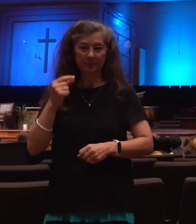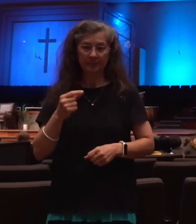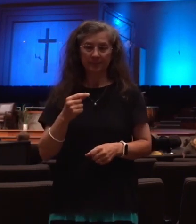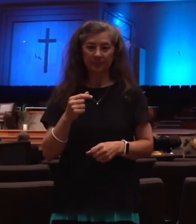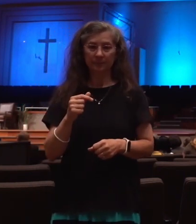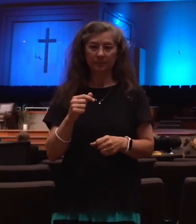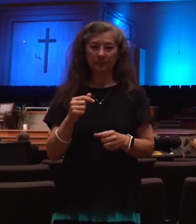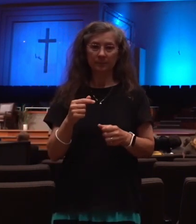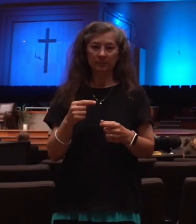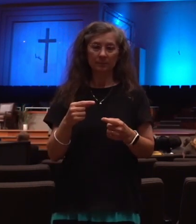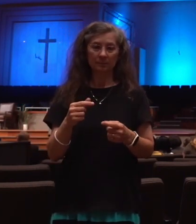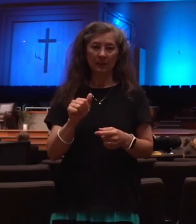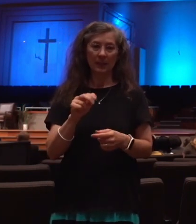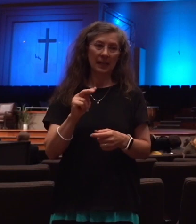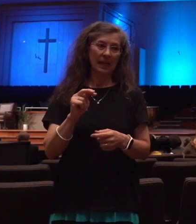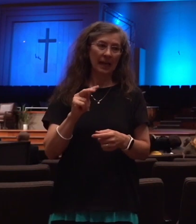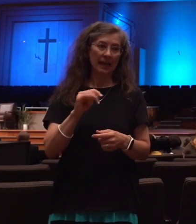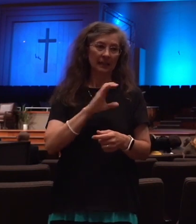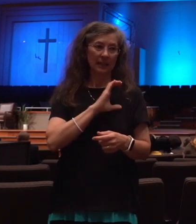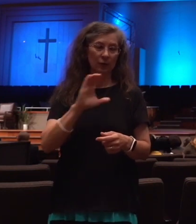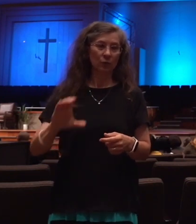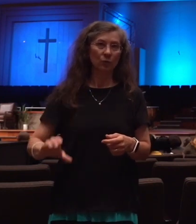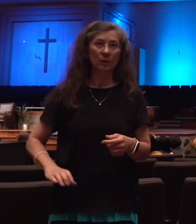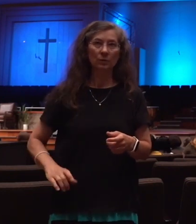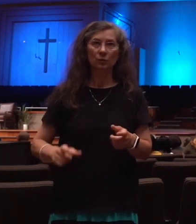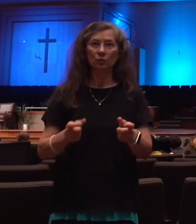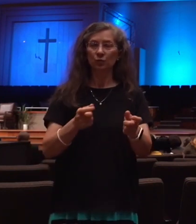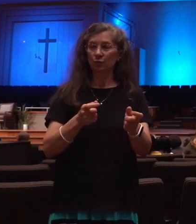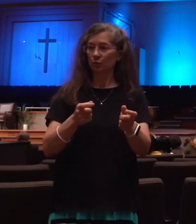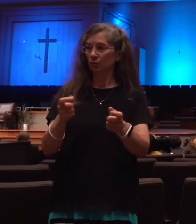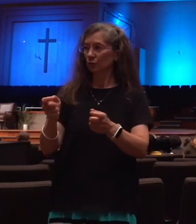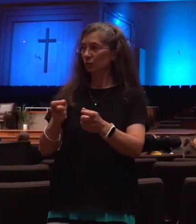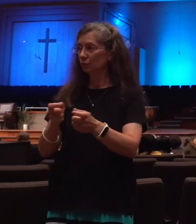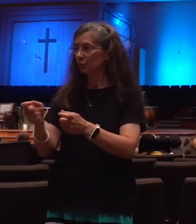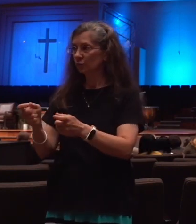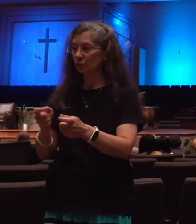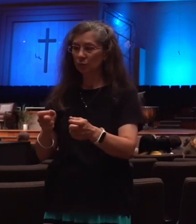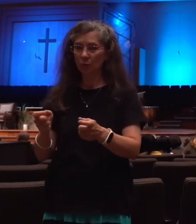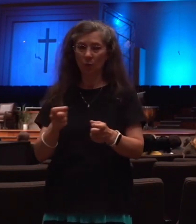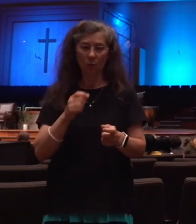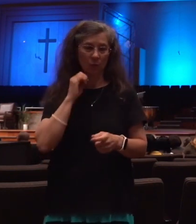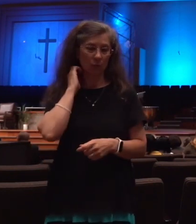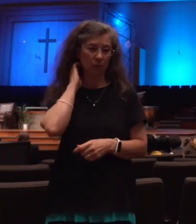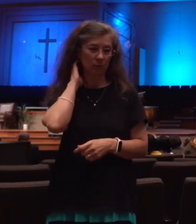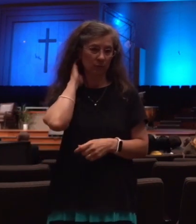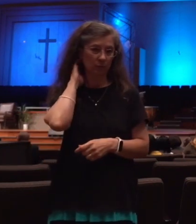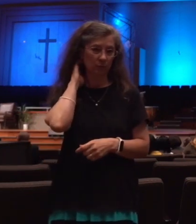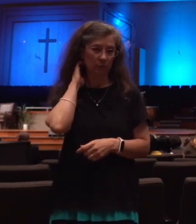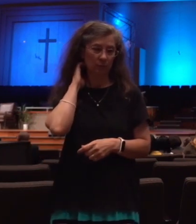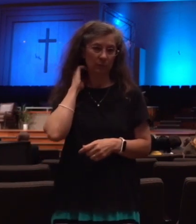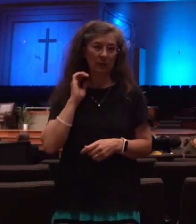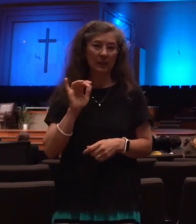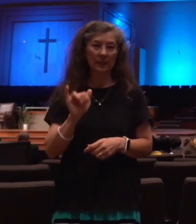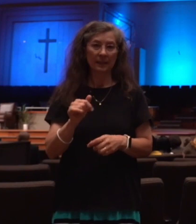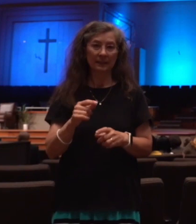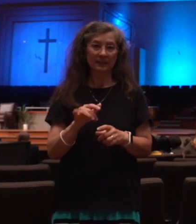will use it to take control. By the way, that's right out of the Communist Manifesto, by the way, if you've ever read it.